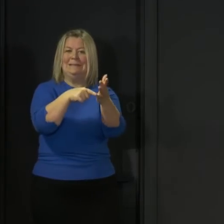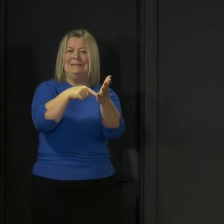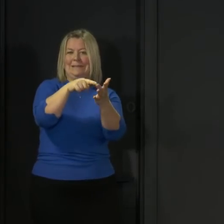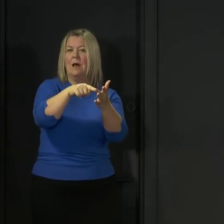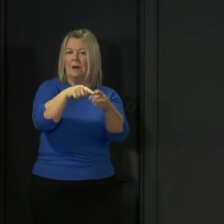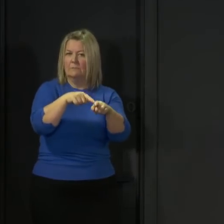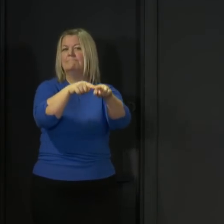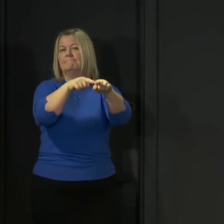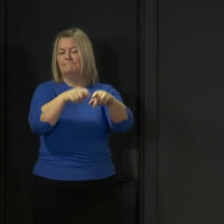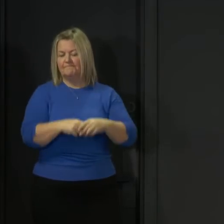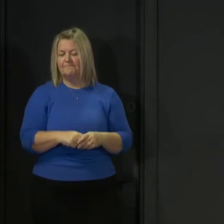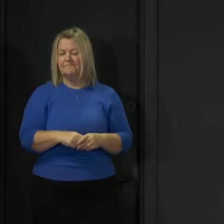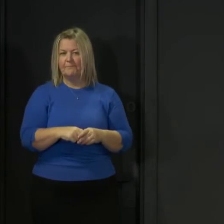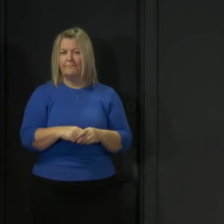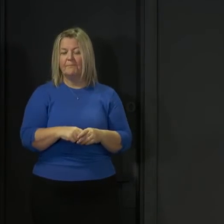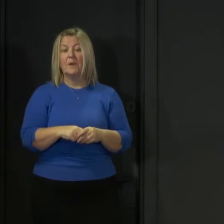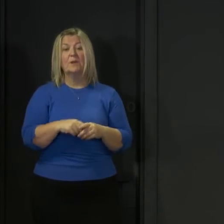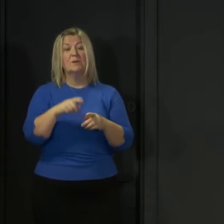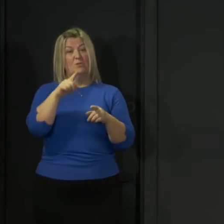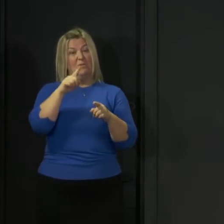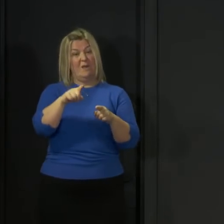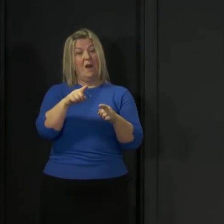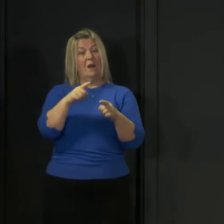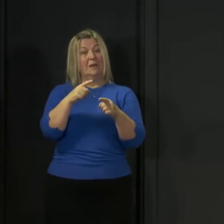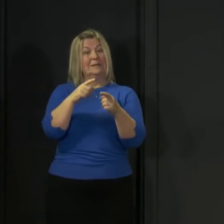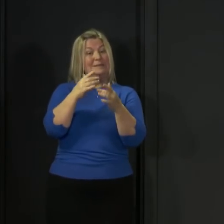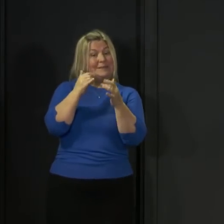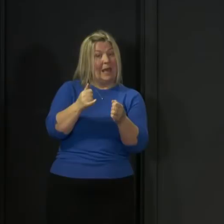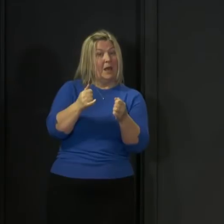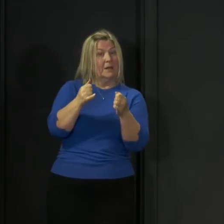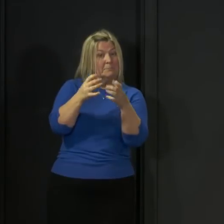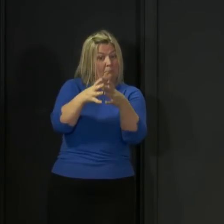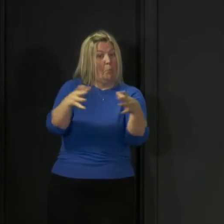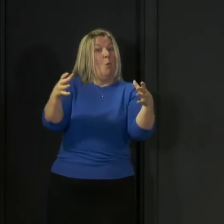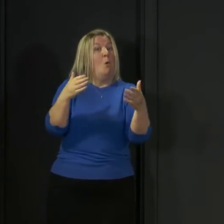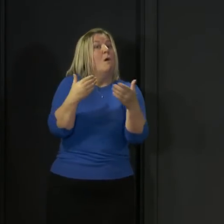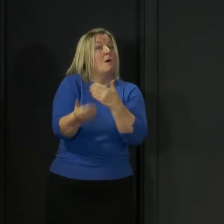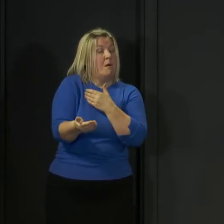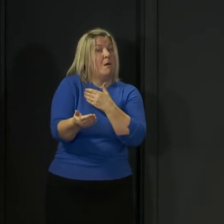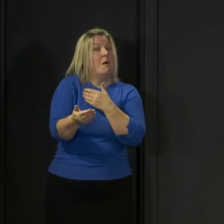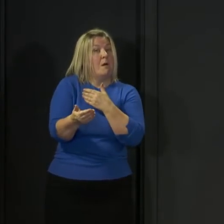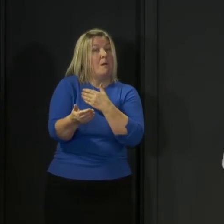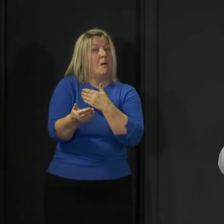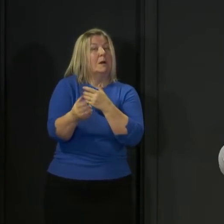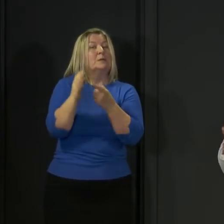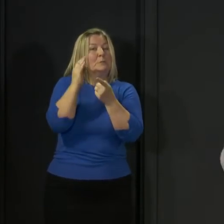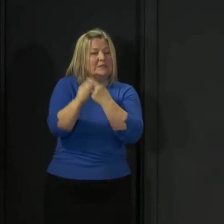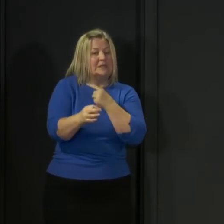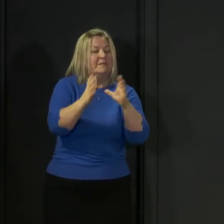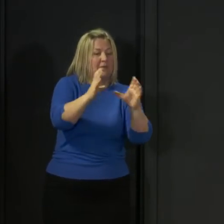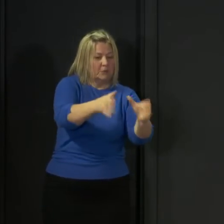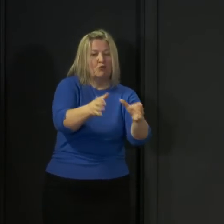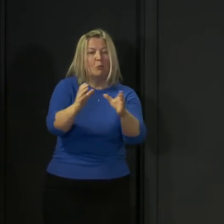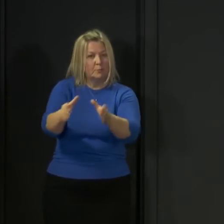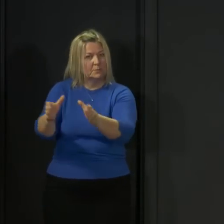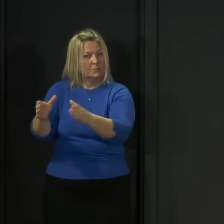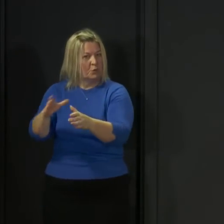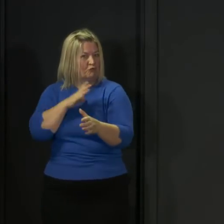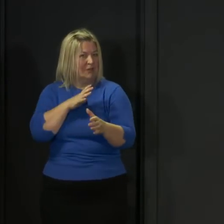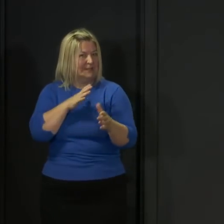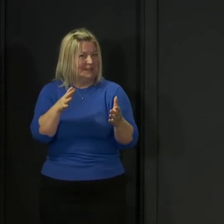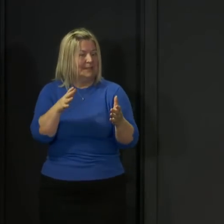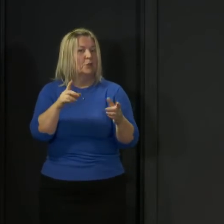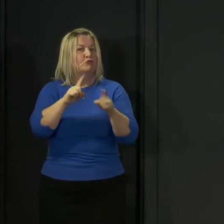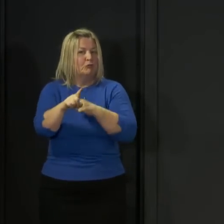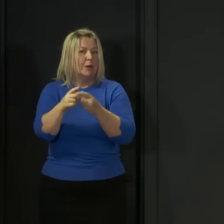today is an extension of tried and tested systems for some groups that are already in place that are simply being extended to a wider